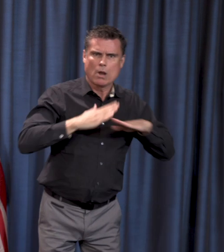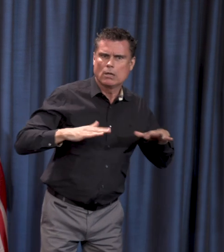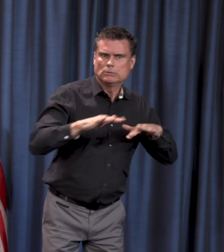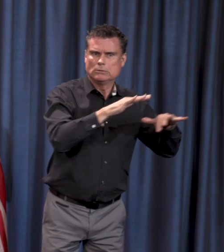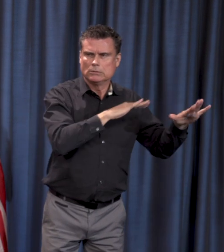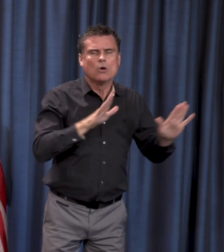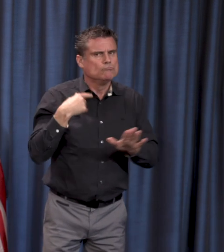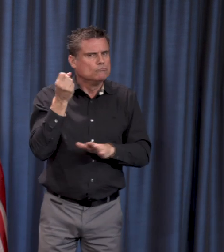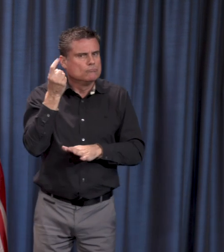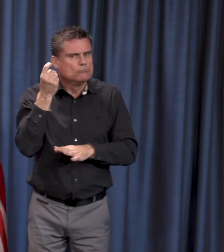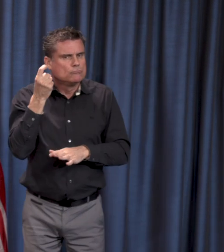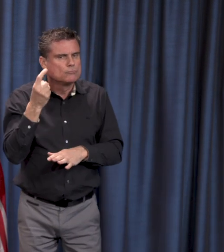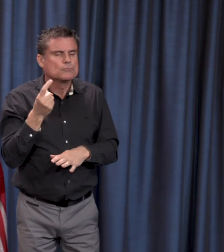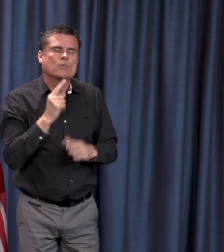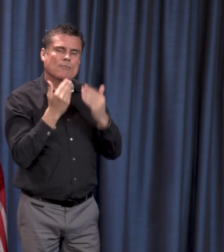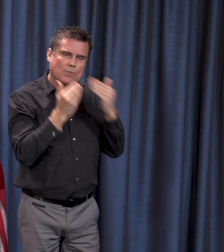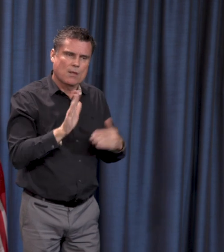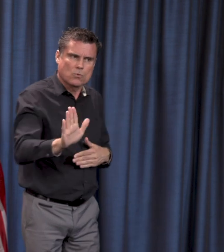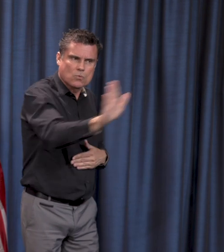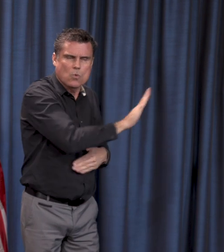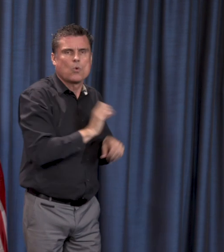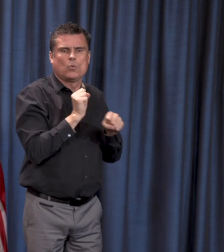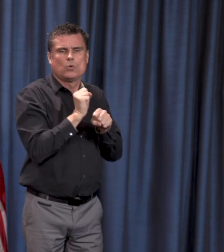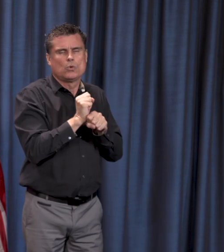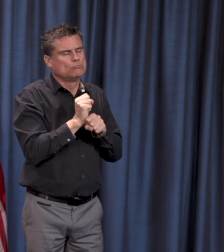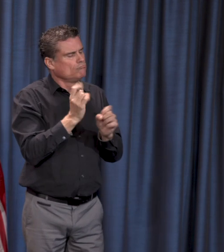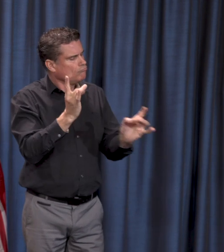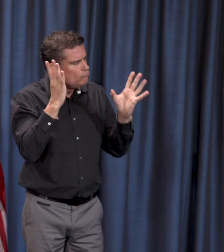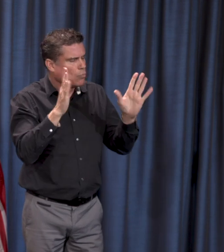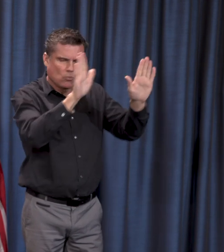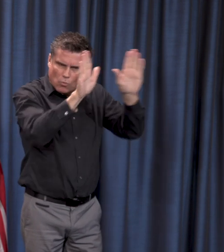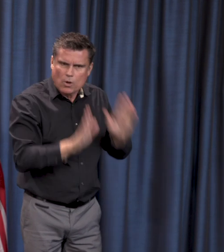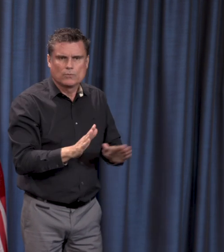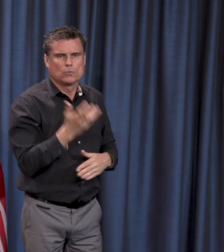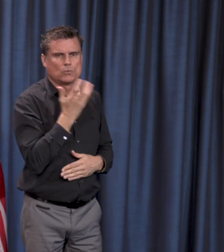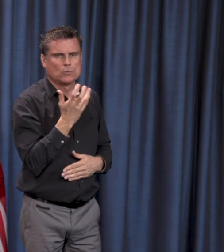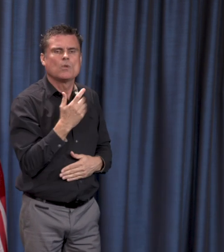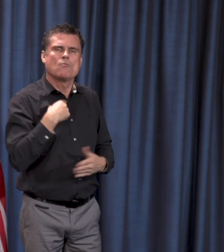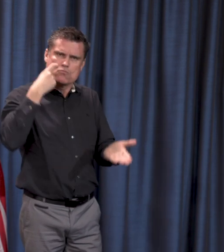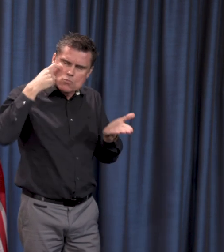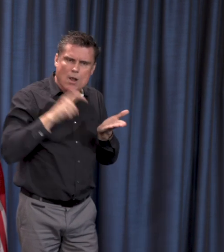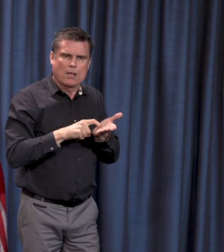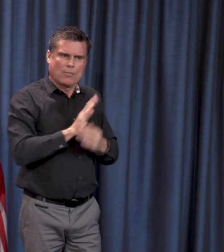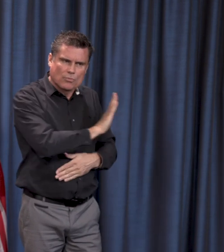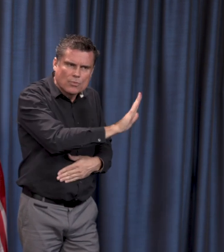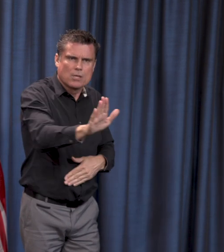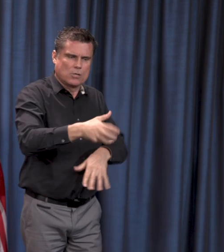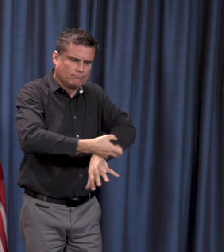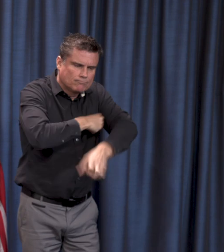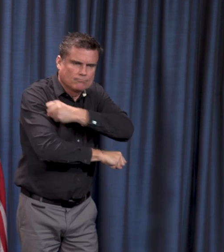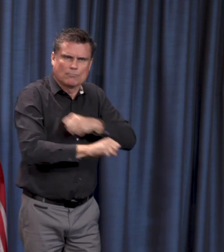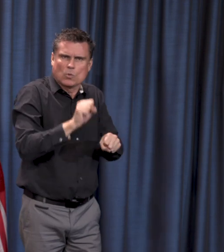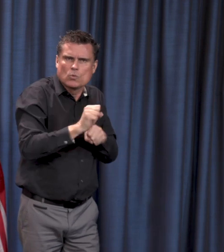and in the community, for the extraordinary work that they are doing. And I think we all have to recognize that. We're going to continue